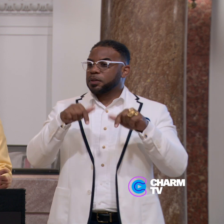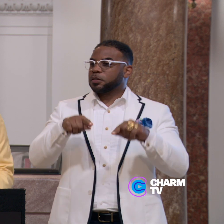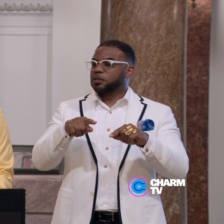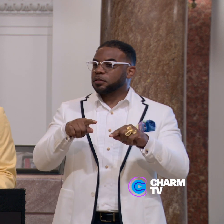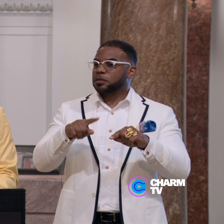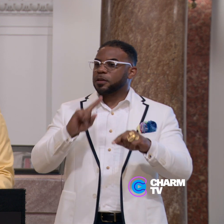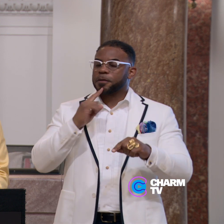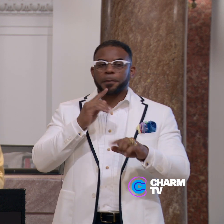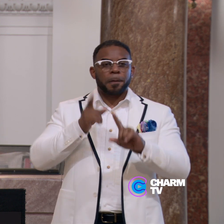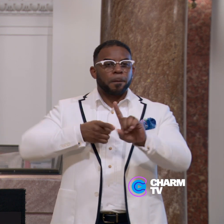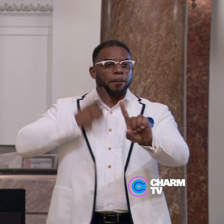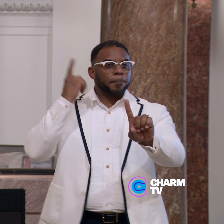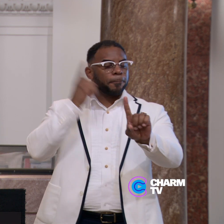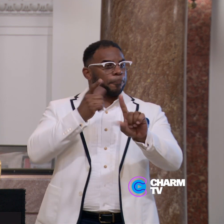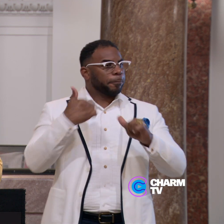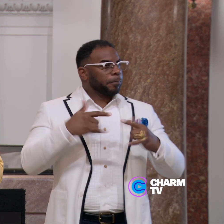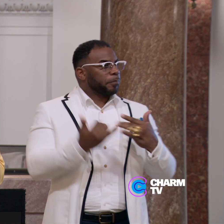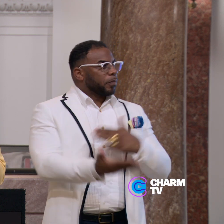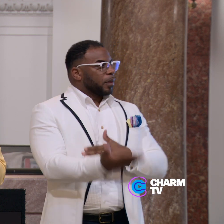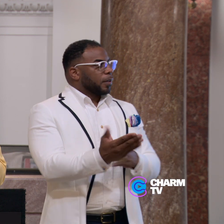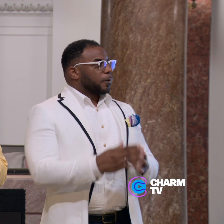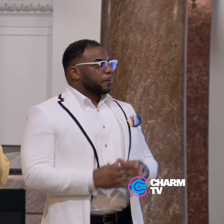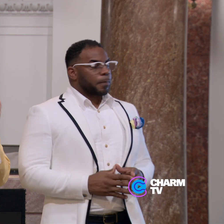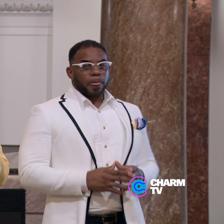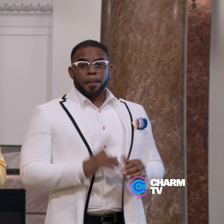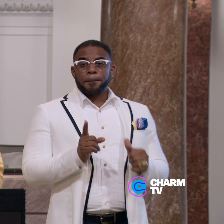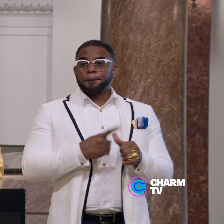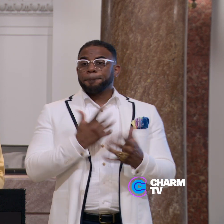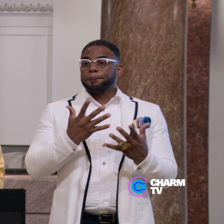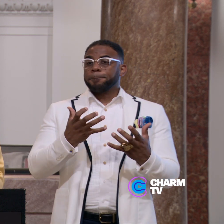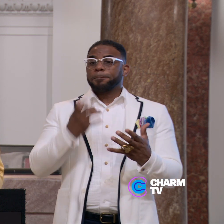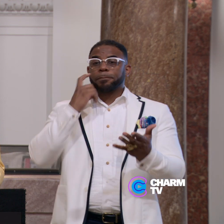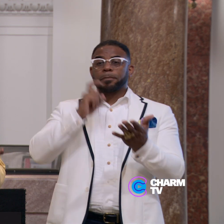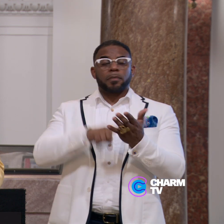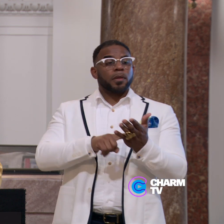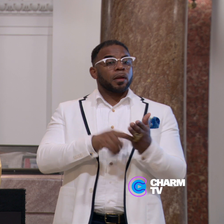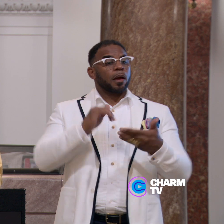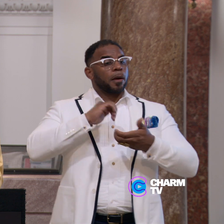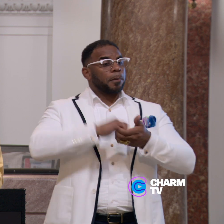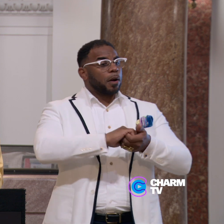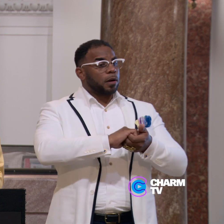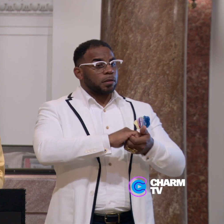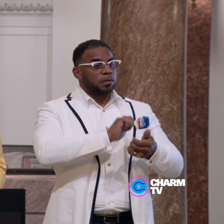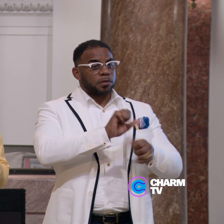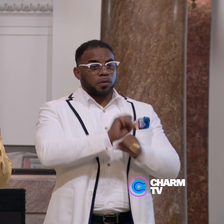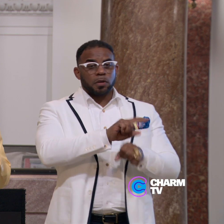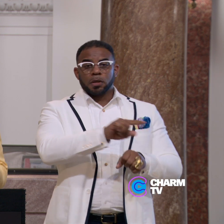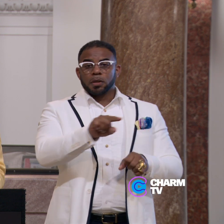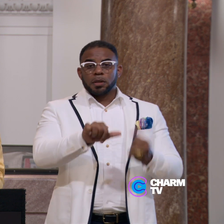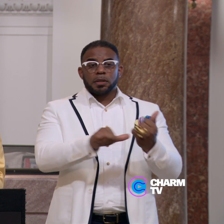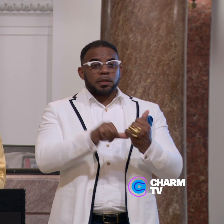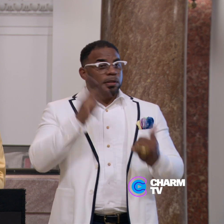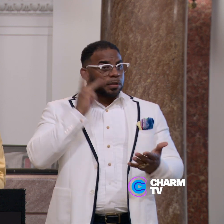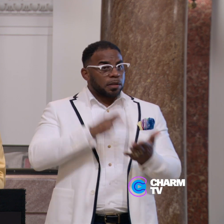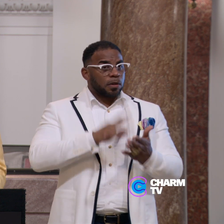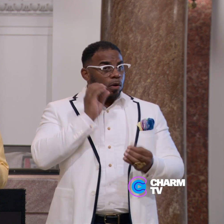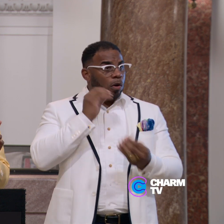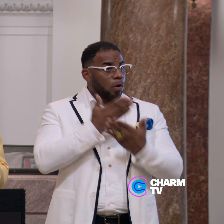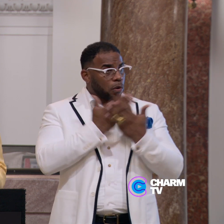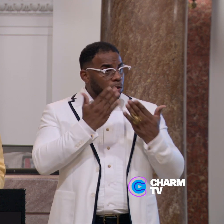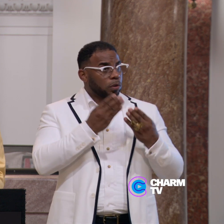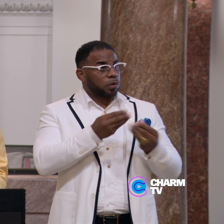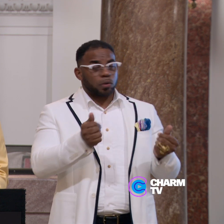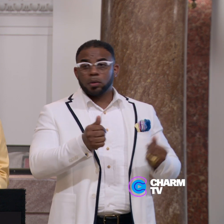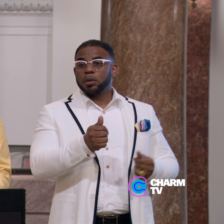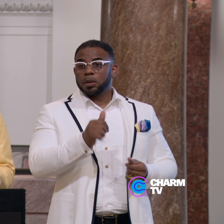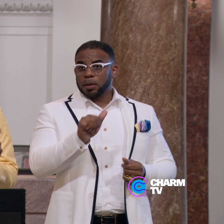significant milestone with us this morning. First, I'd like to acknowledge our partners in this work, Assistant Secretary for Homeless Solutions